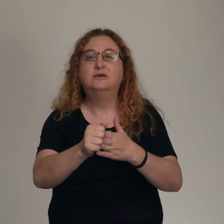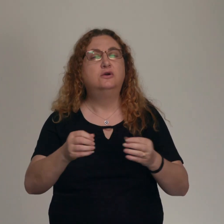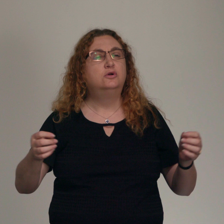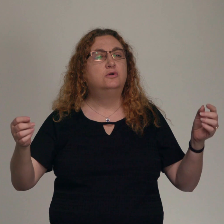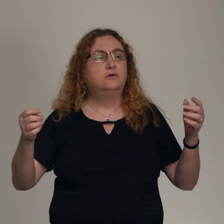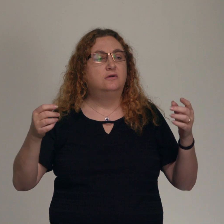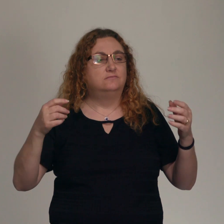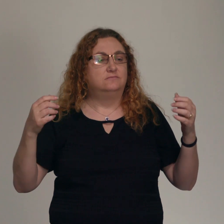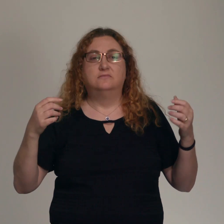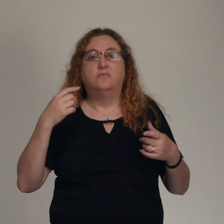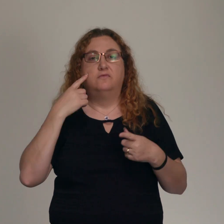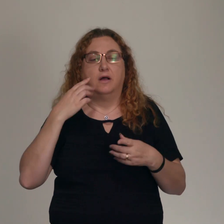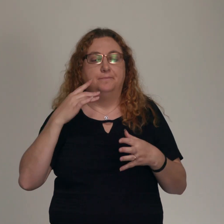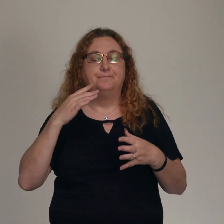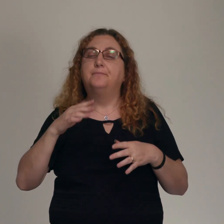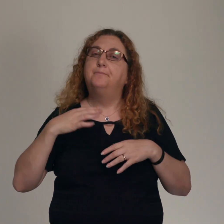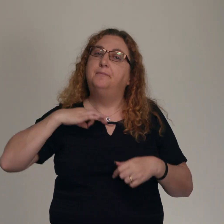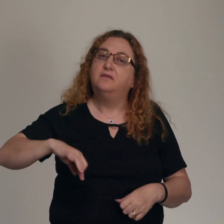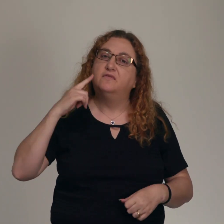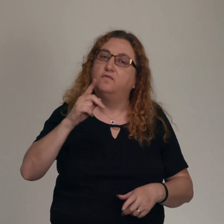unto obedience for abundance.